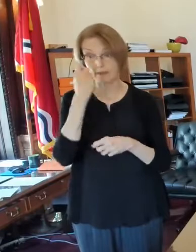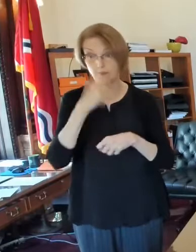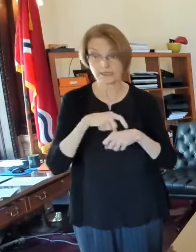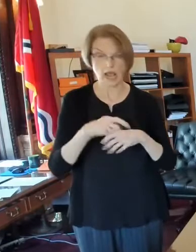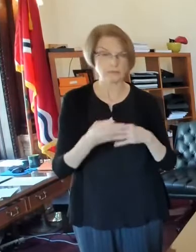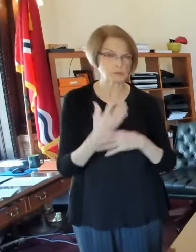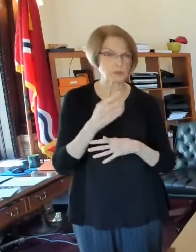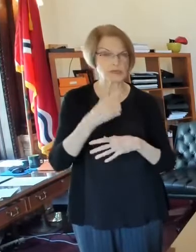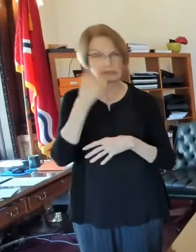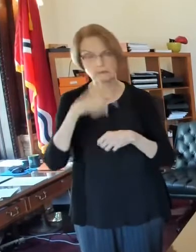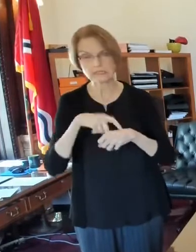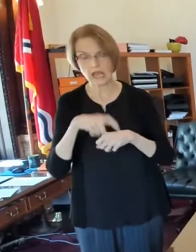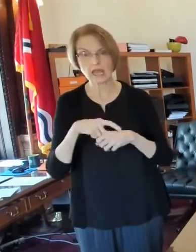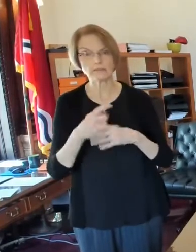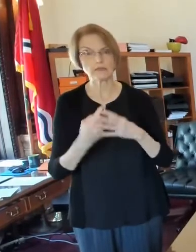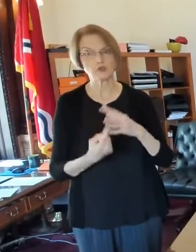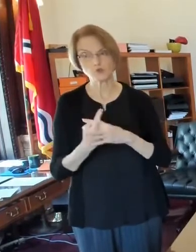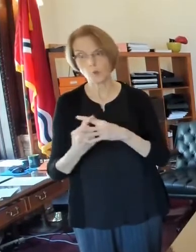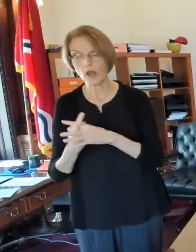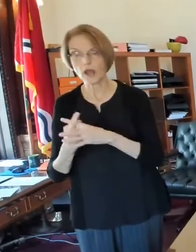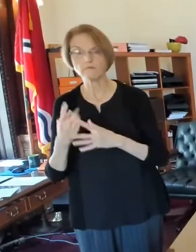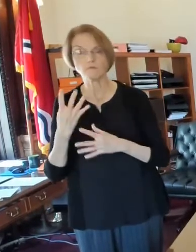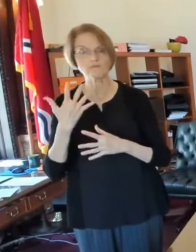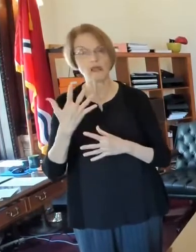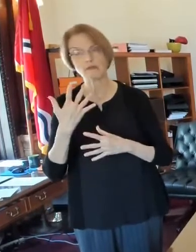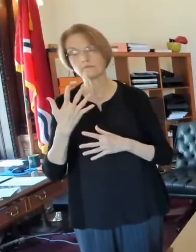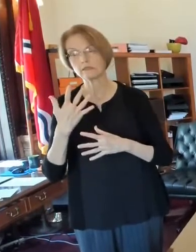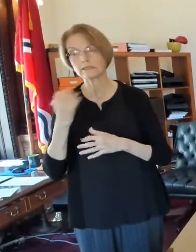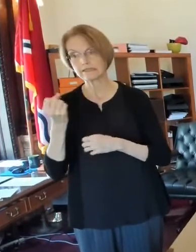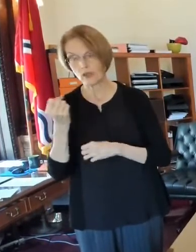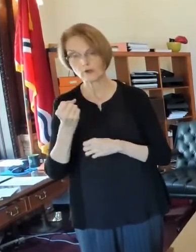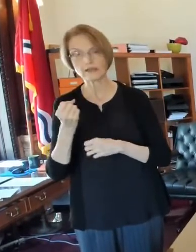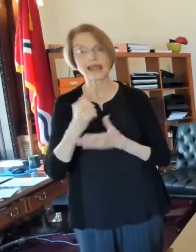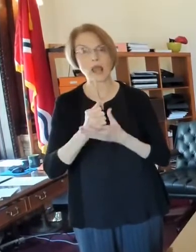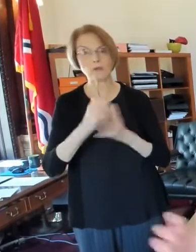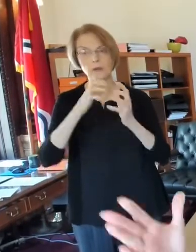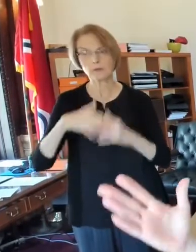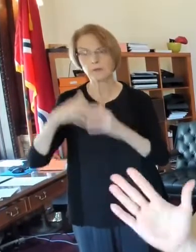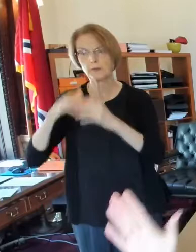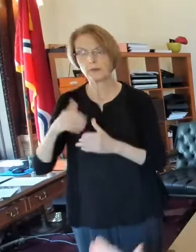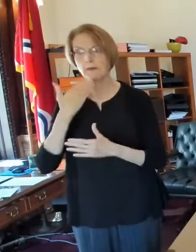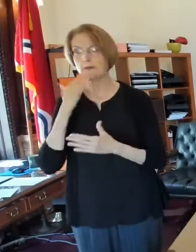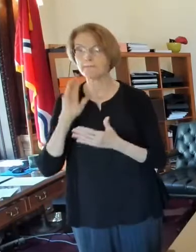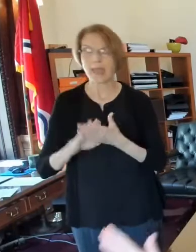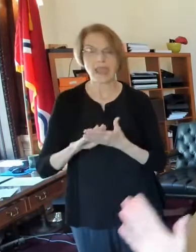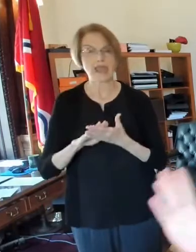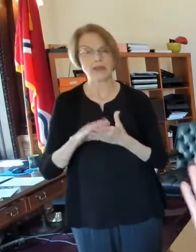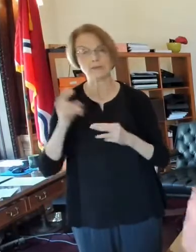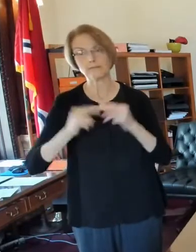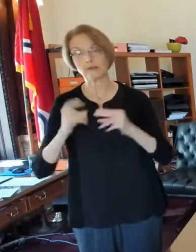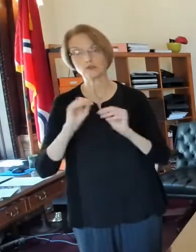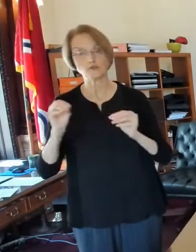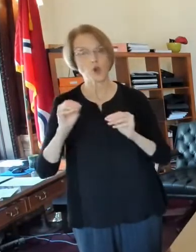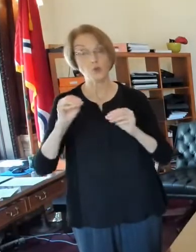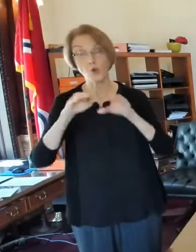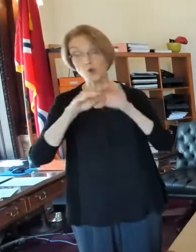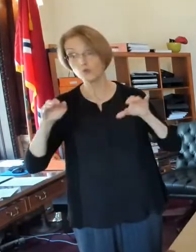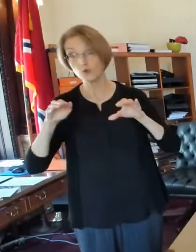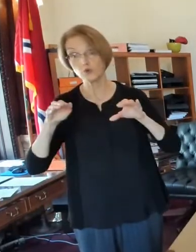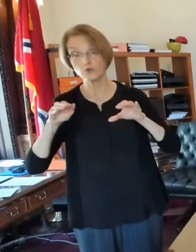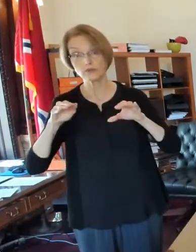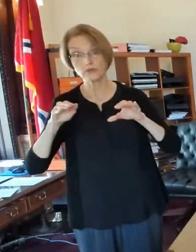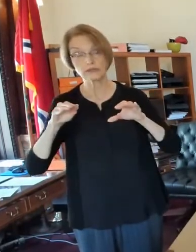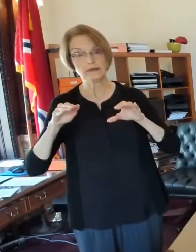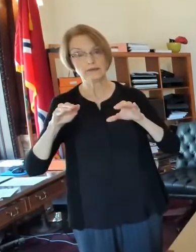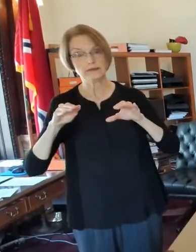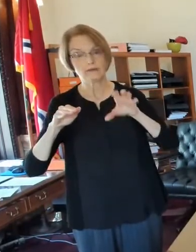spring, summer to take down these, uh, really bad vacant buildings, no roofs, no backs, buildings that had been sitting